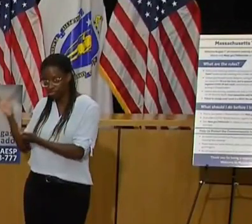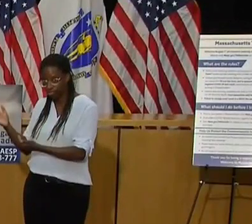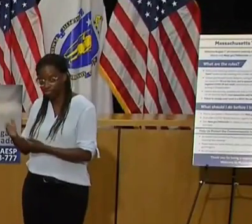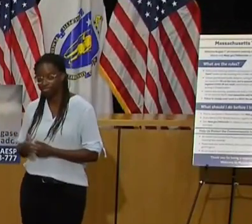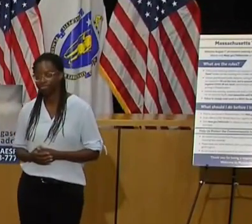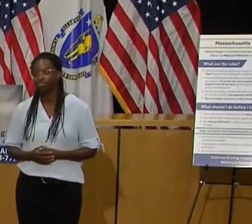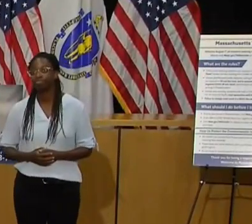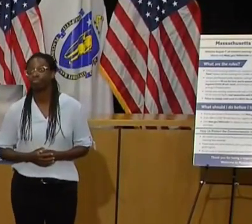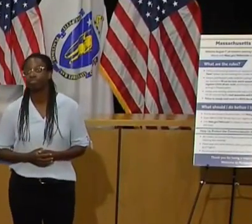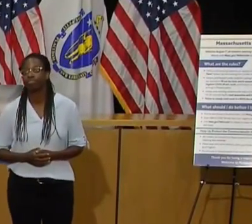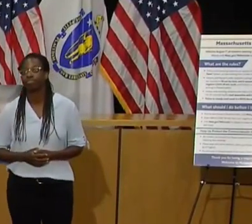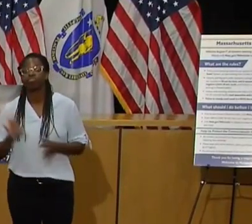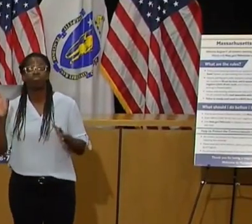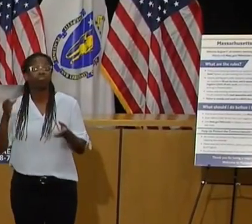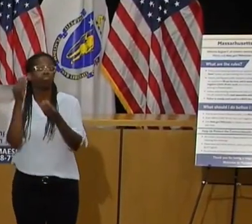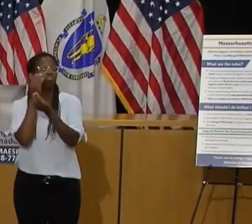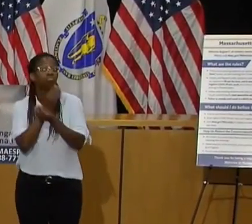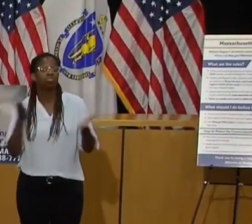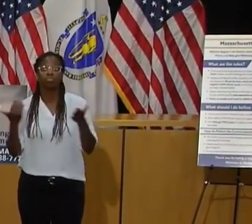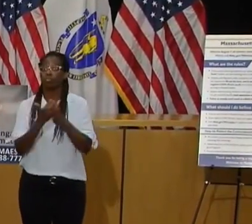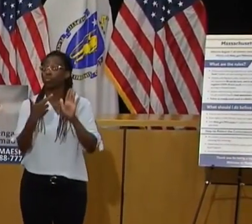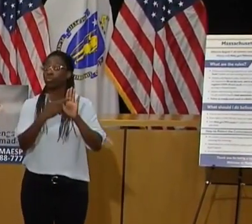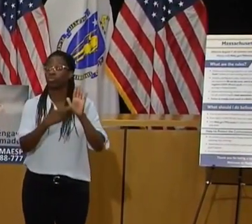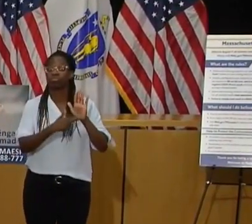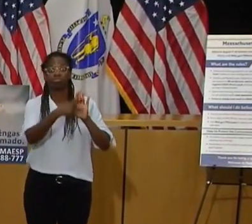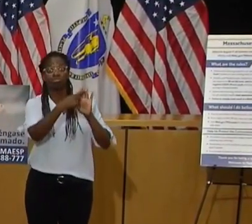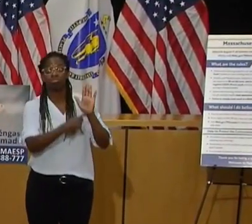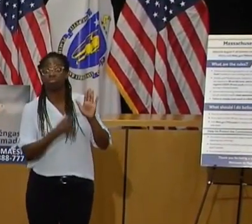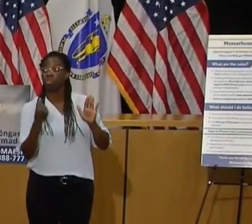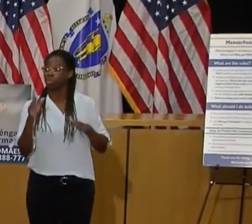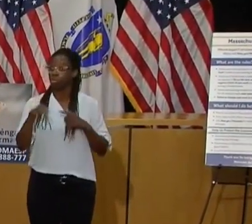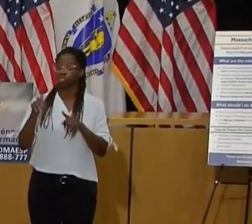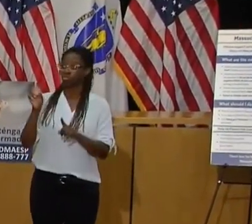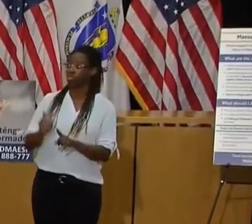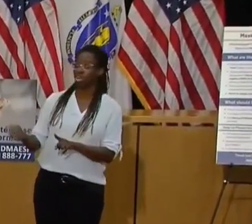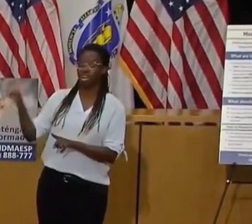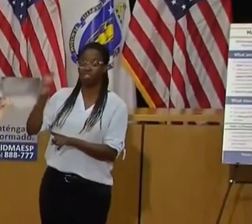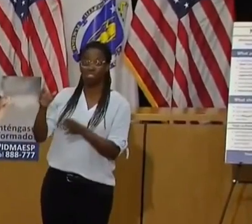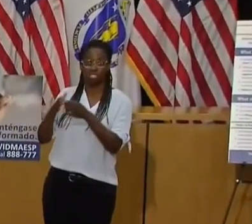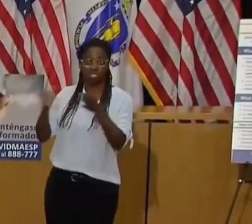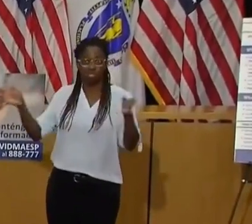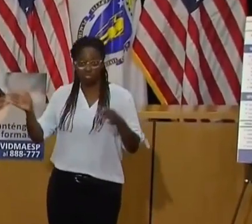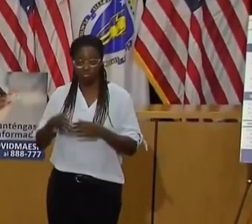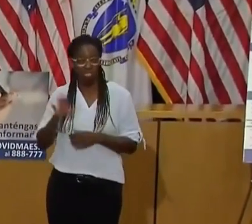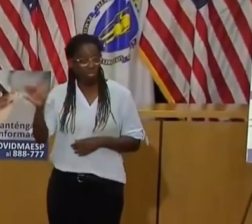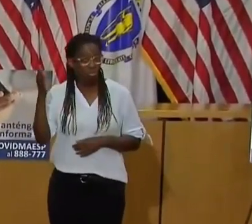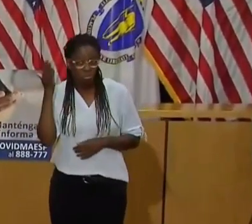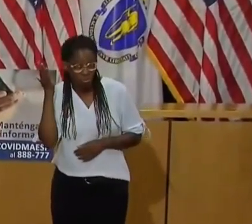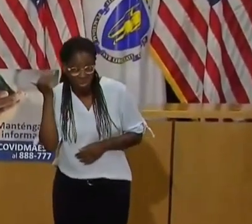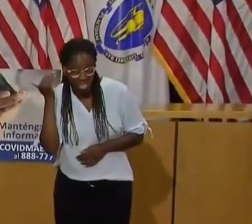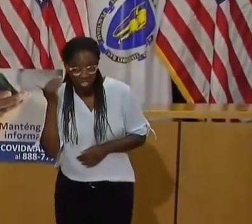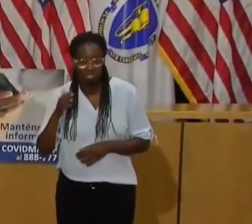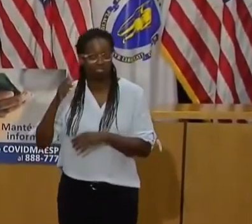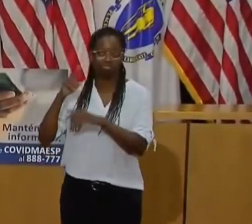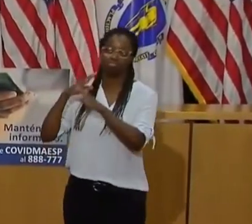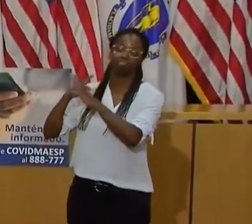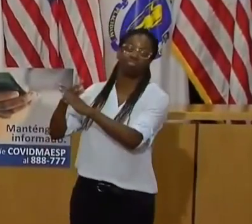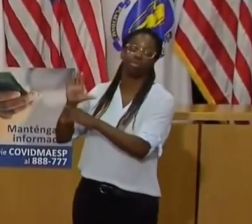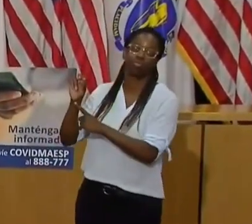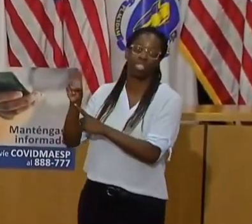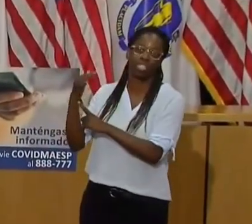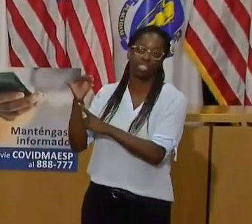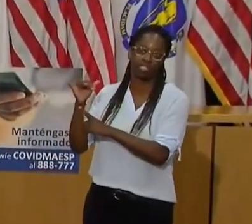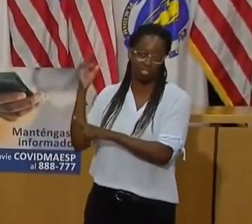New travel protocols are being announced today because our goal is to prevent the spread of COVID-19 as out-of-state travel increases.